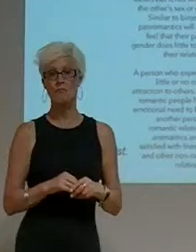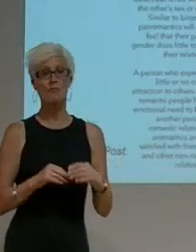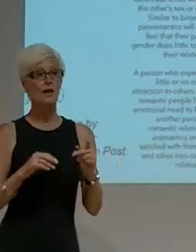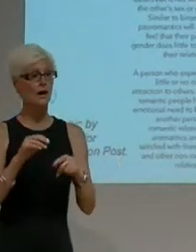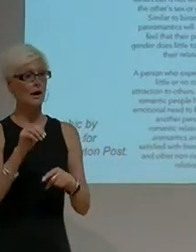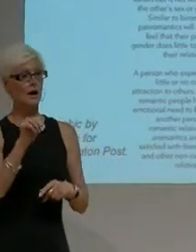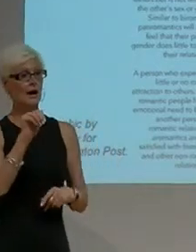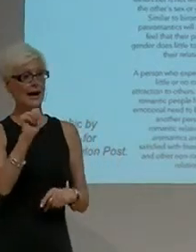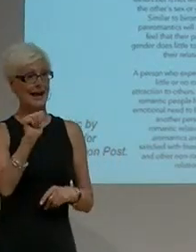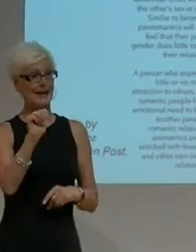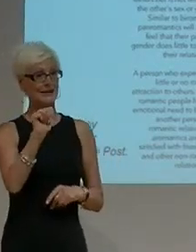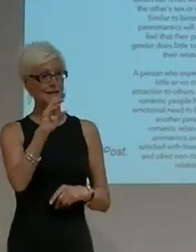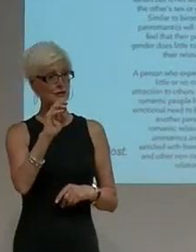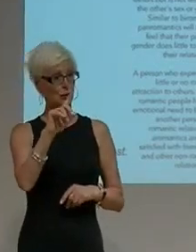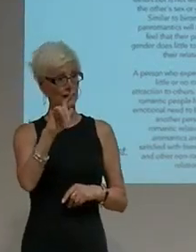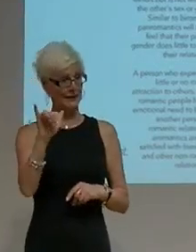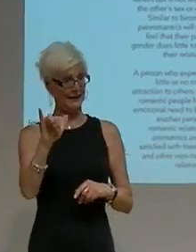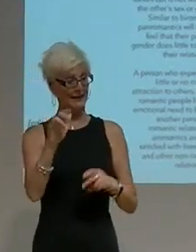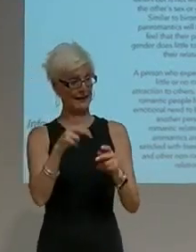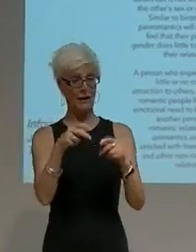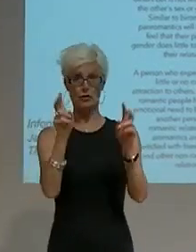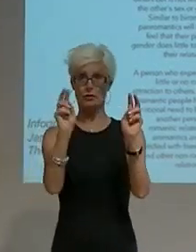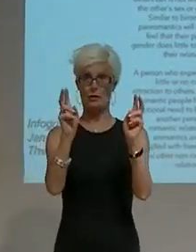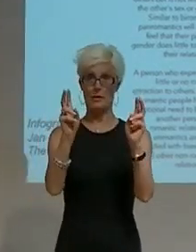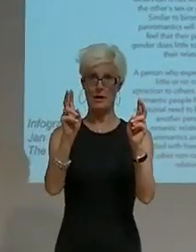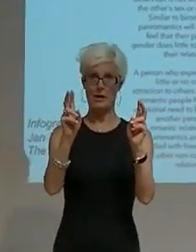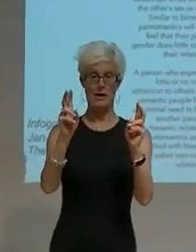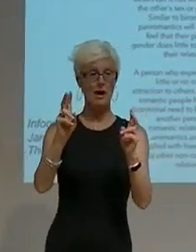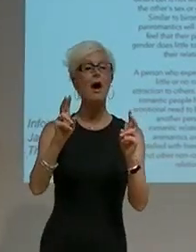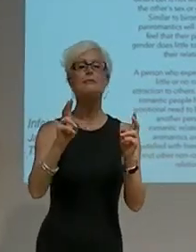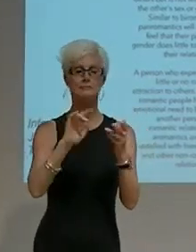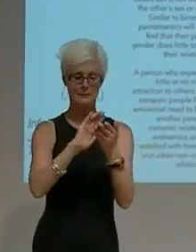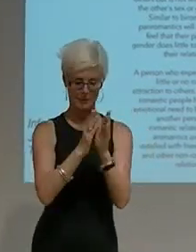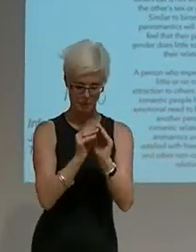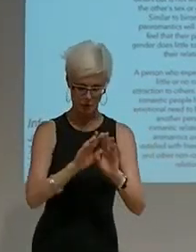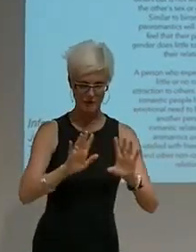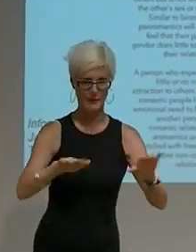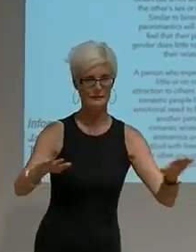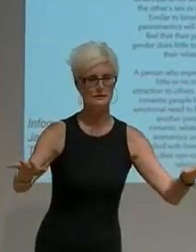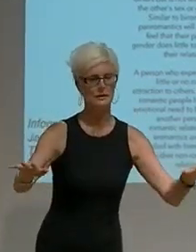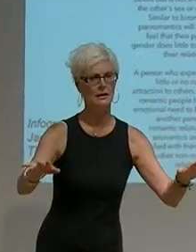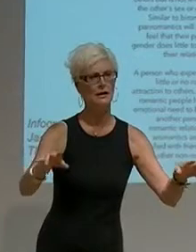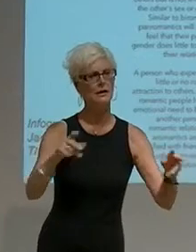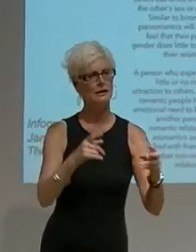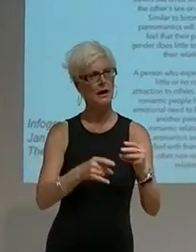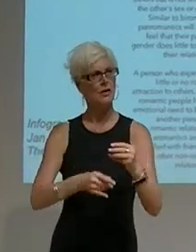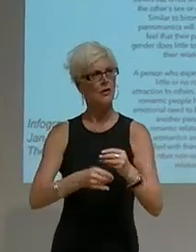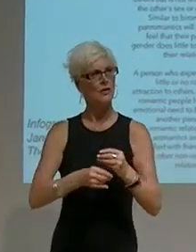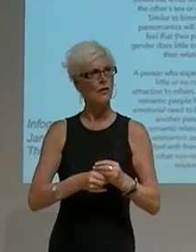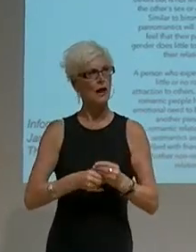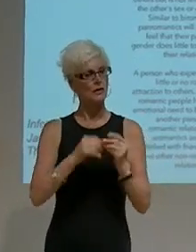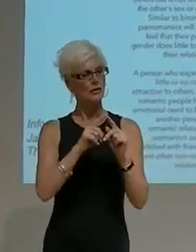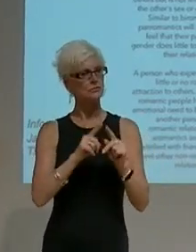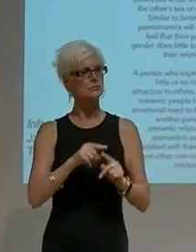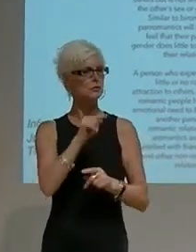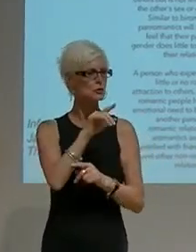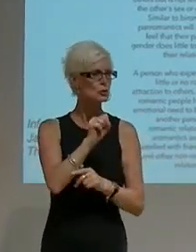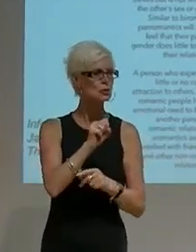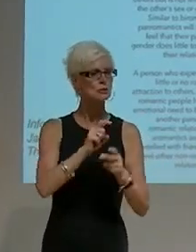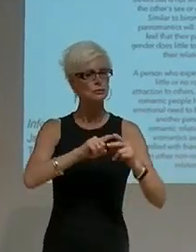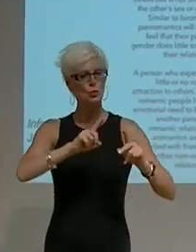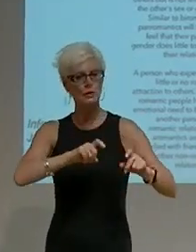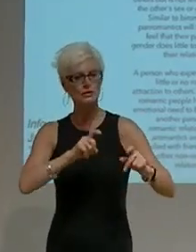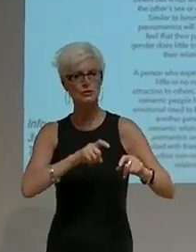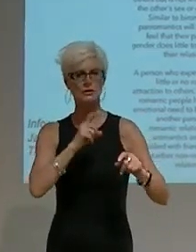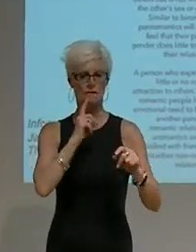Asexuality is expanding as a topic of study, providing a new set of tools and questions for reading sexual histories, cultures,